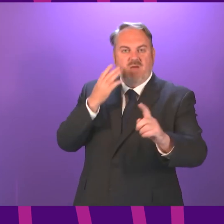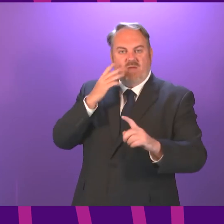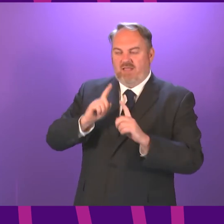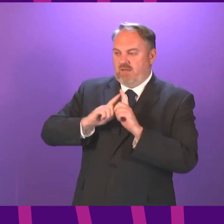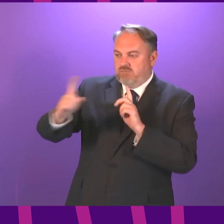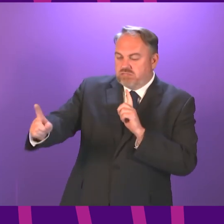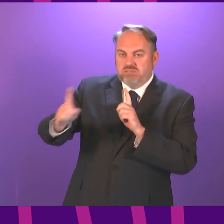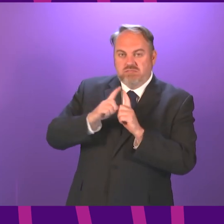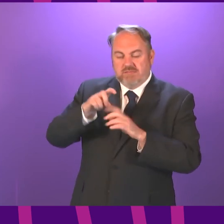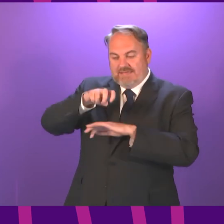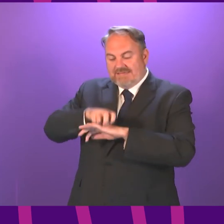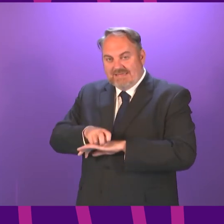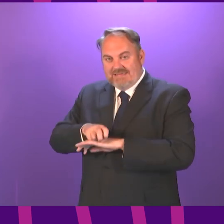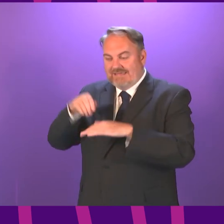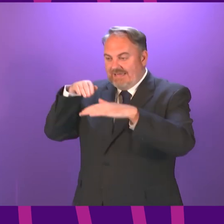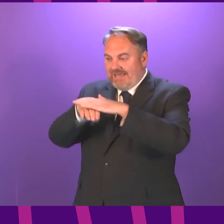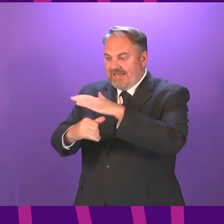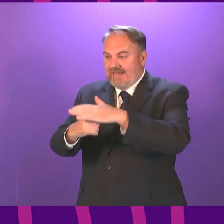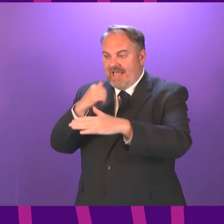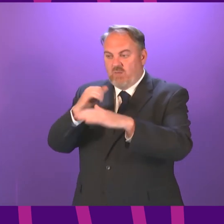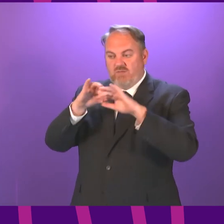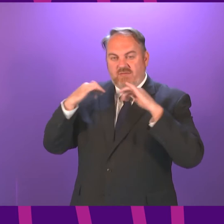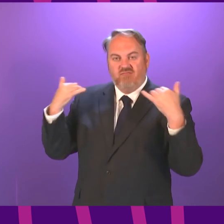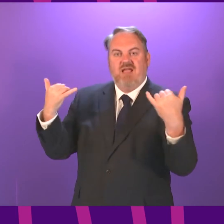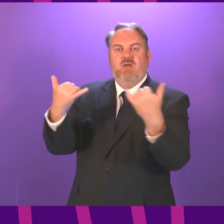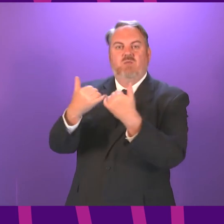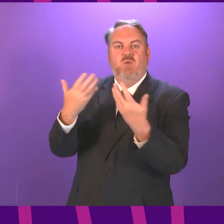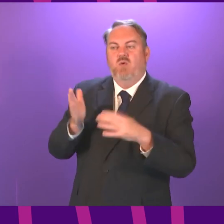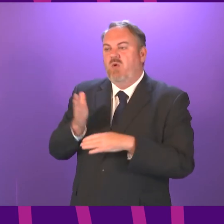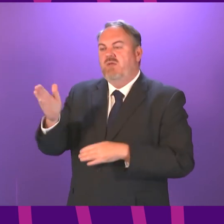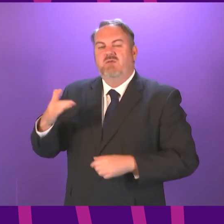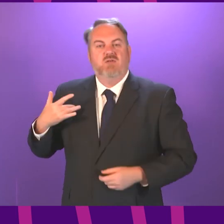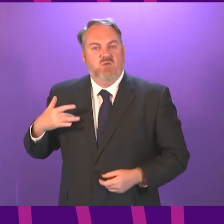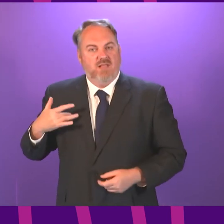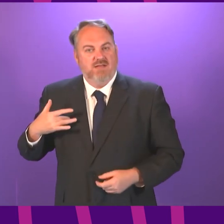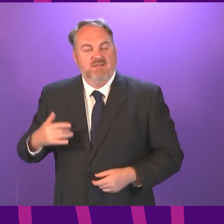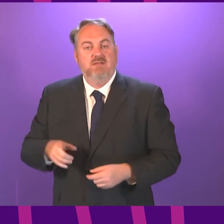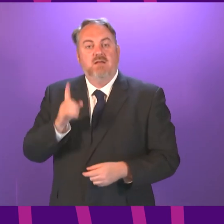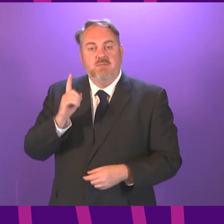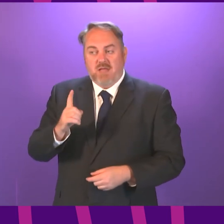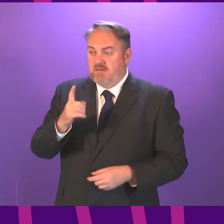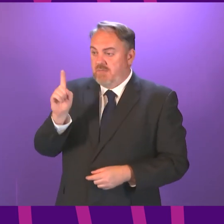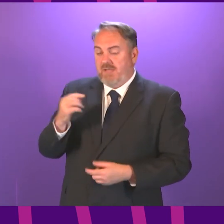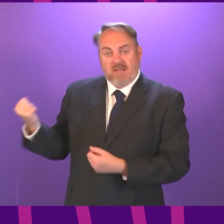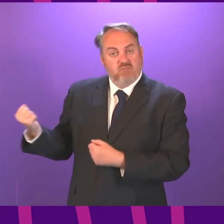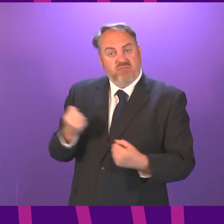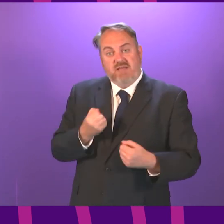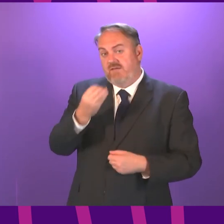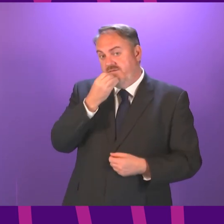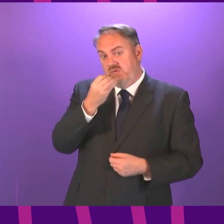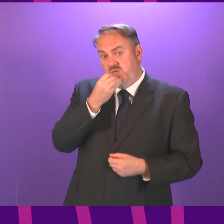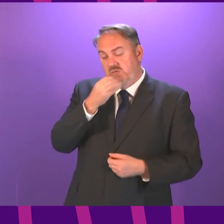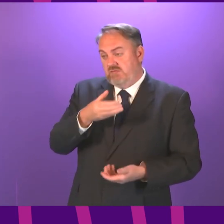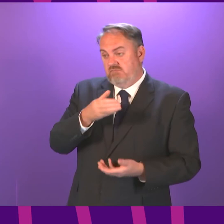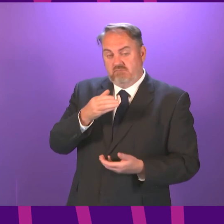to and from their seats on entry and exit and going to the toilet however spectators will be able to bring food with them into the stadium I know